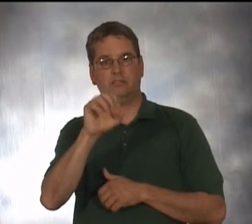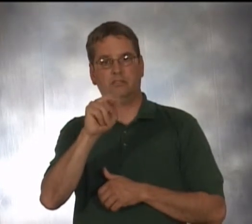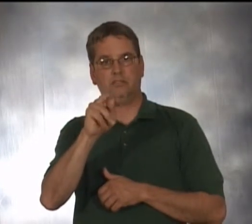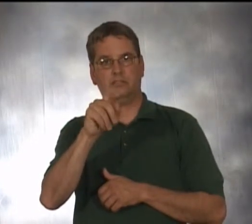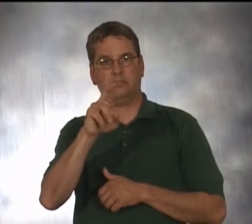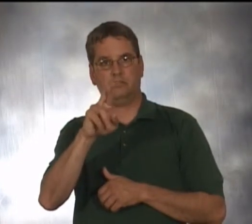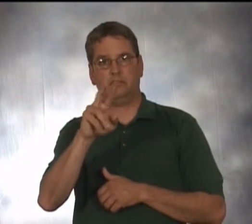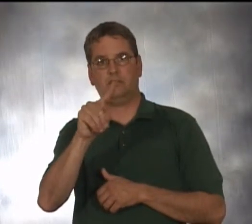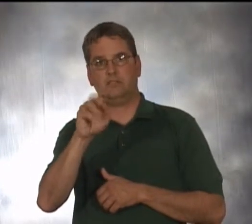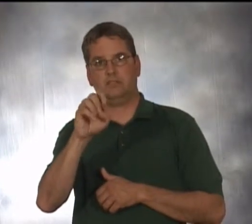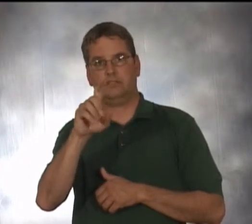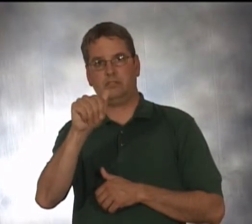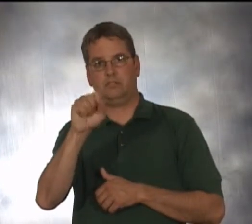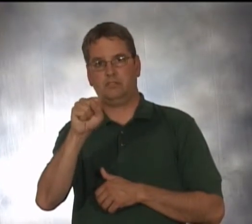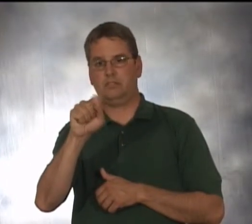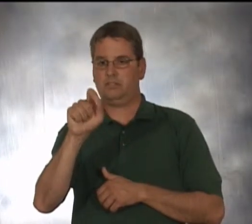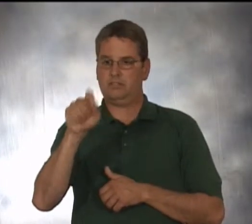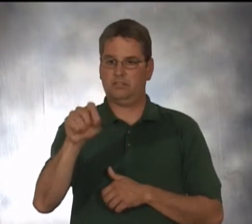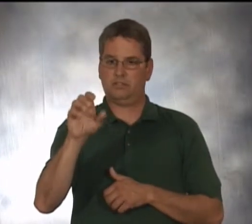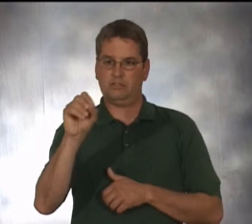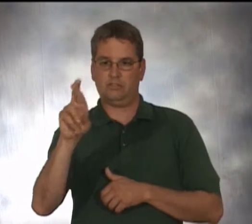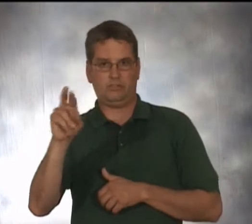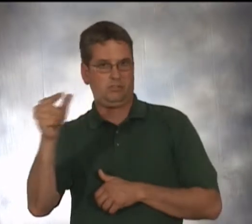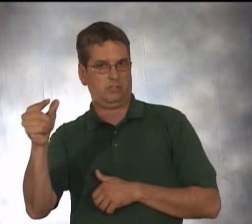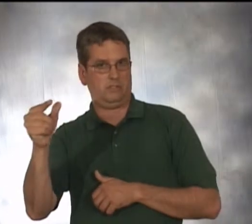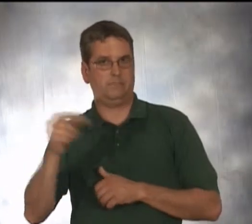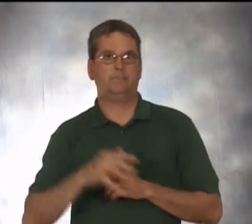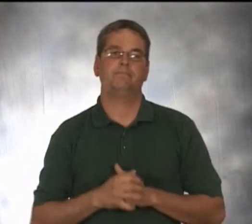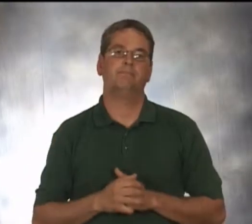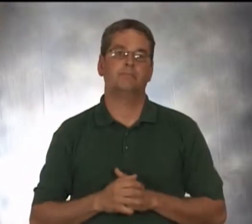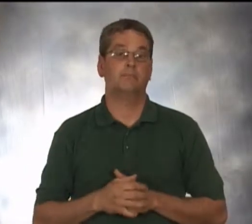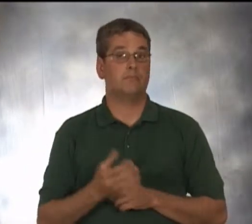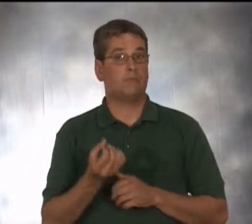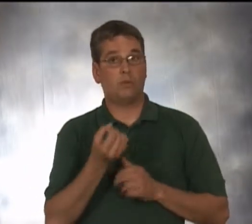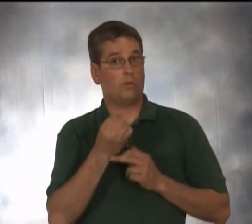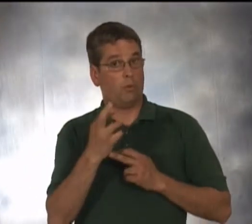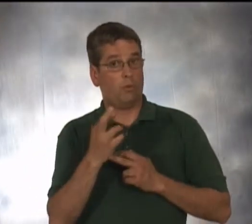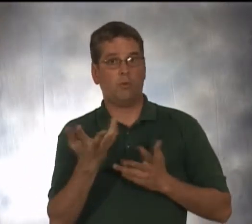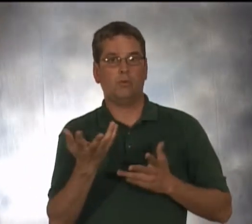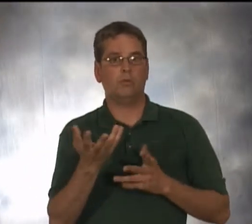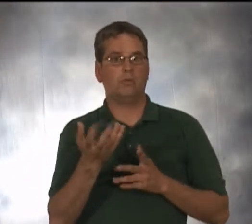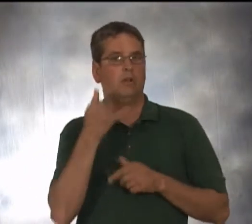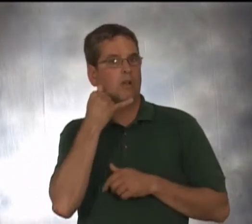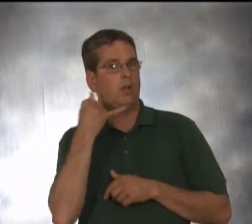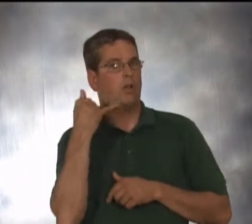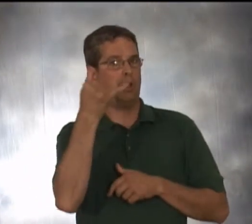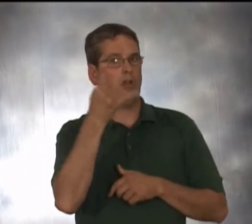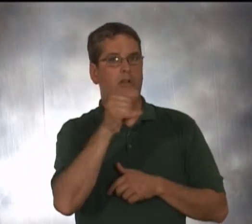or call 214